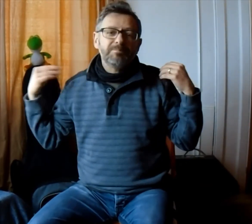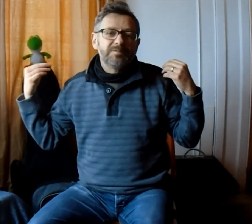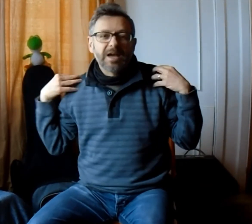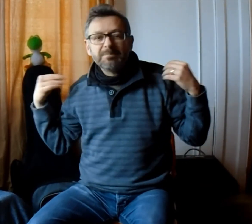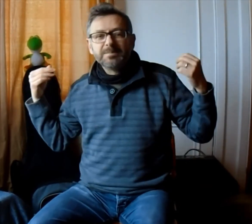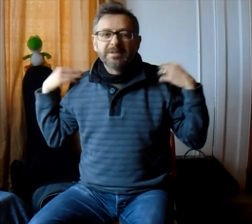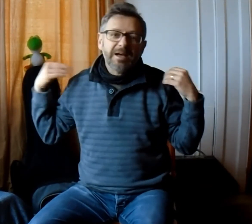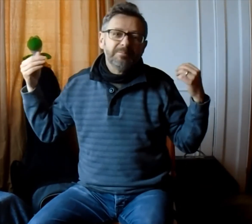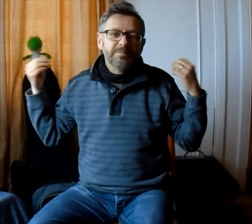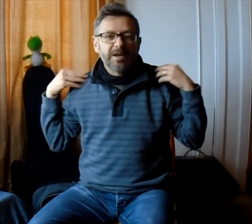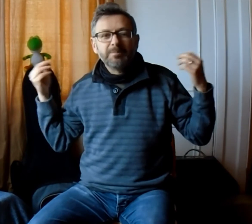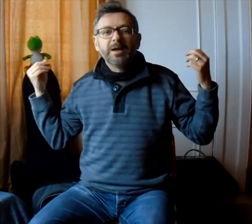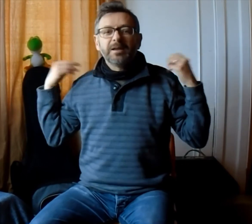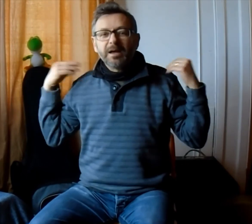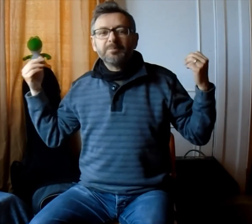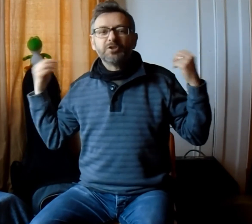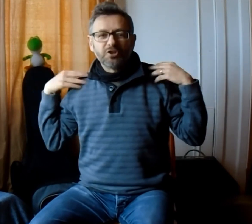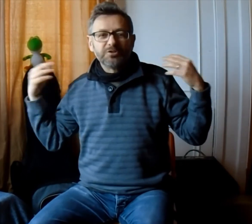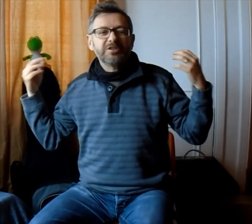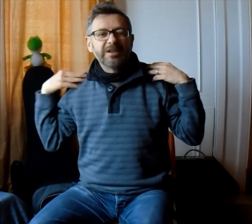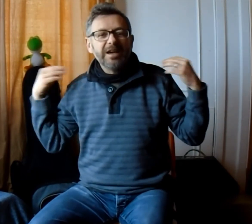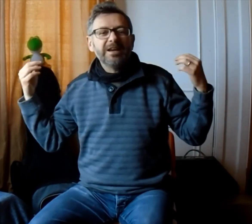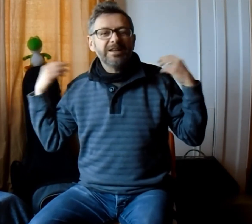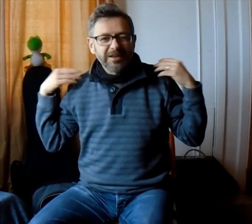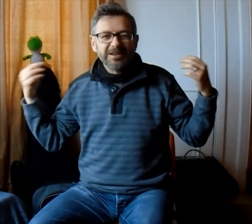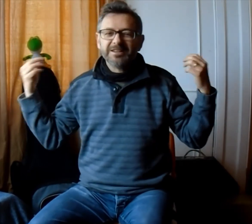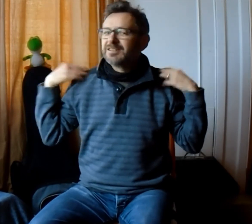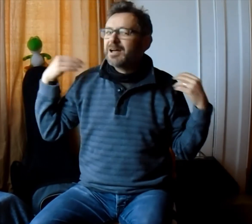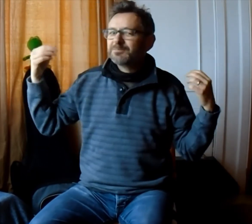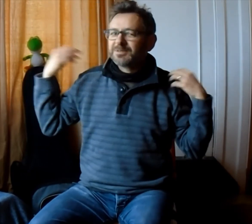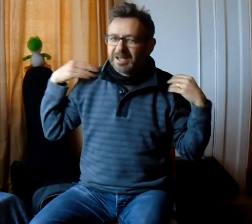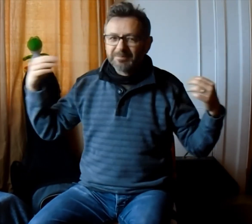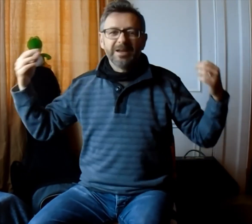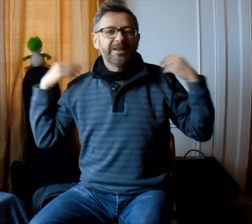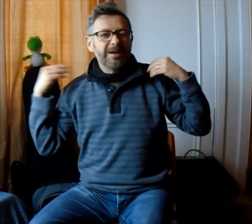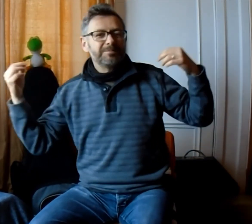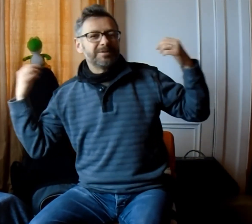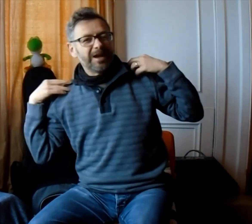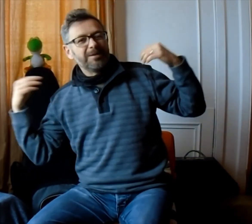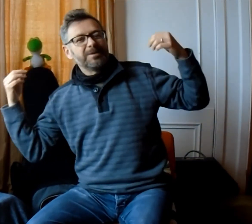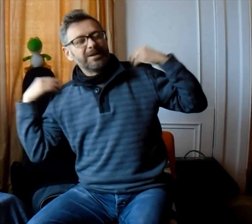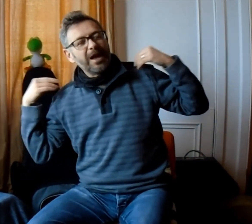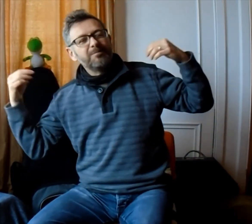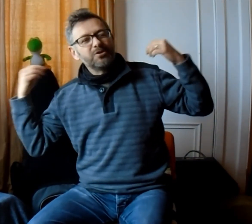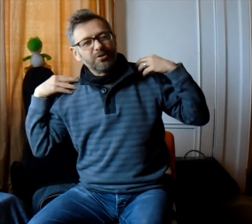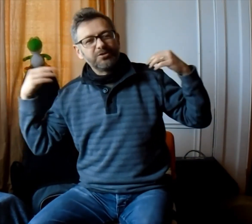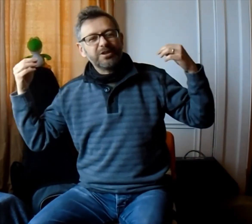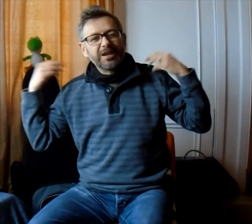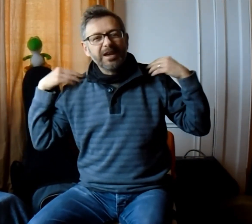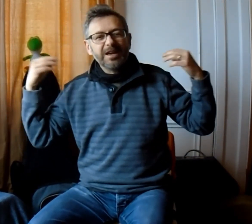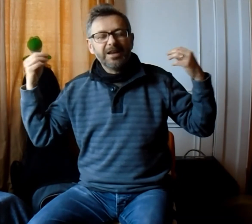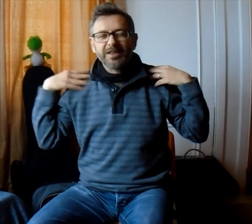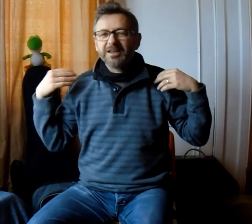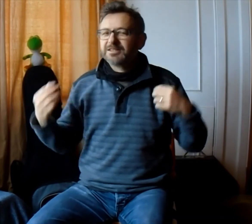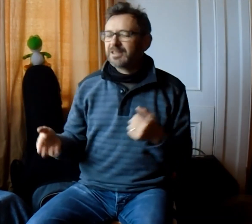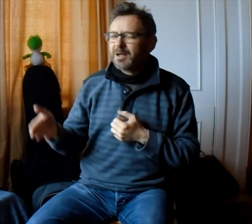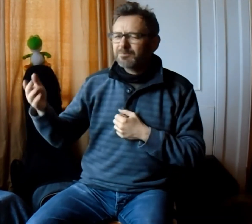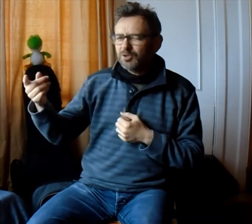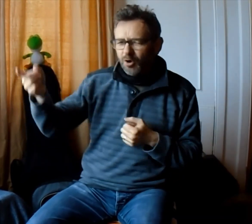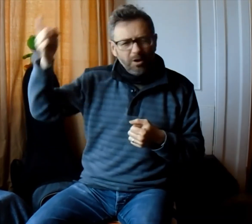tap, tap, tap, tap your shoulders together. Tap, tap, tap, tap, tap your shoulders together. Tap your